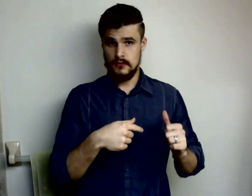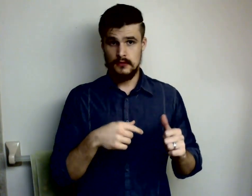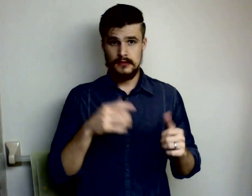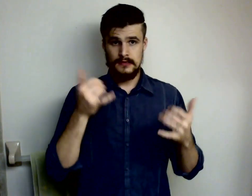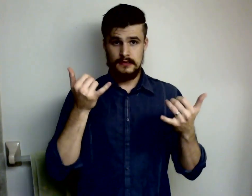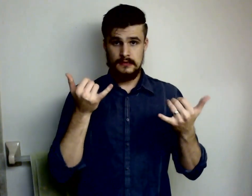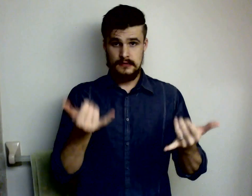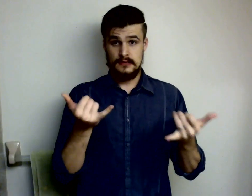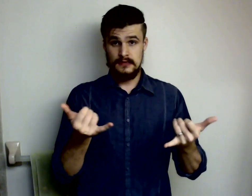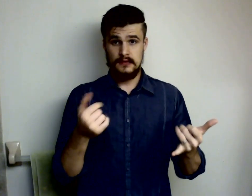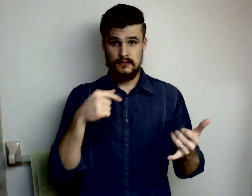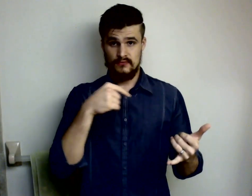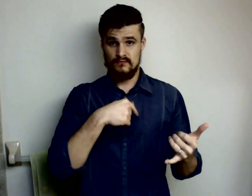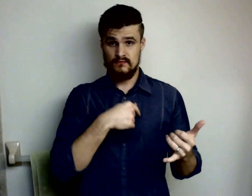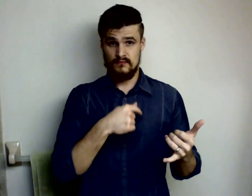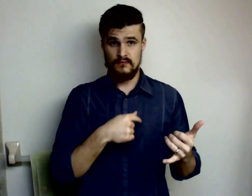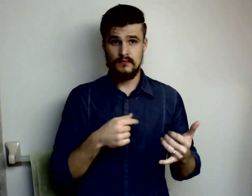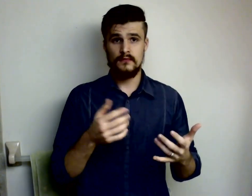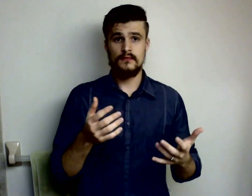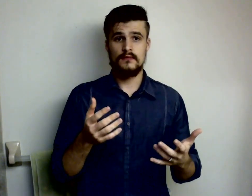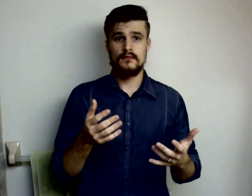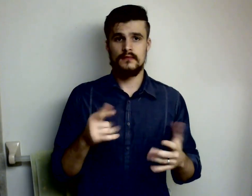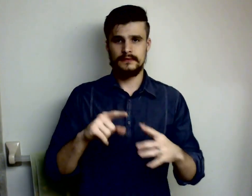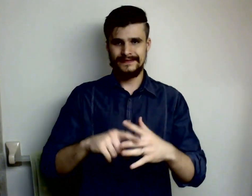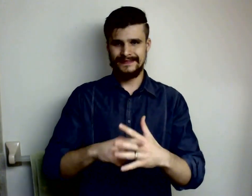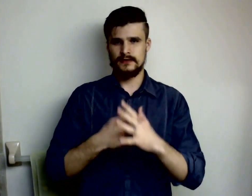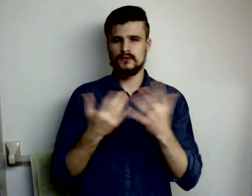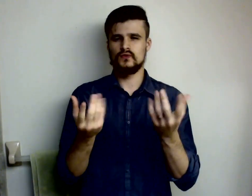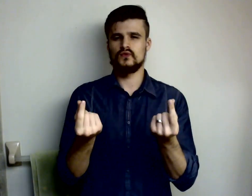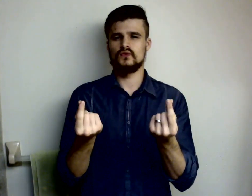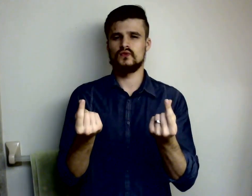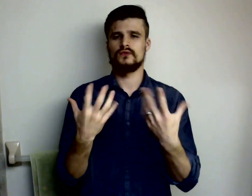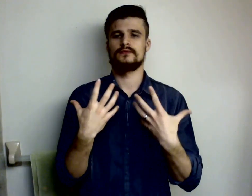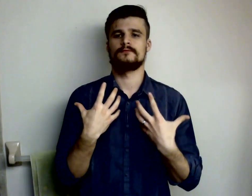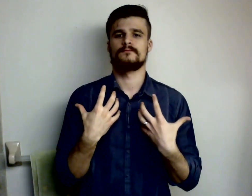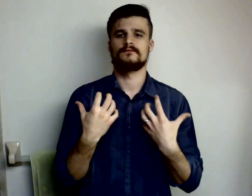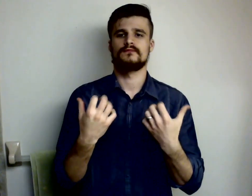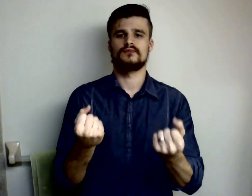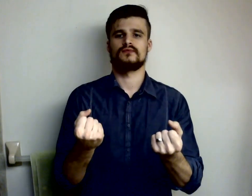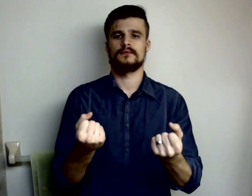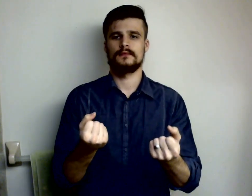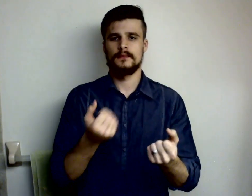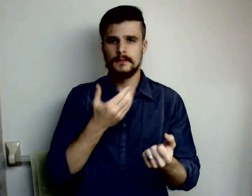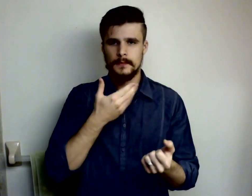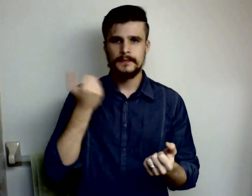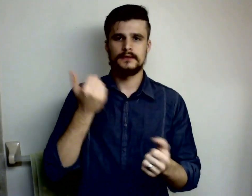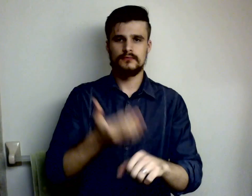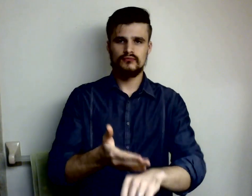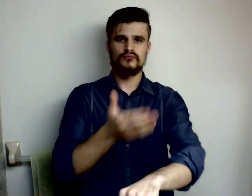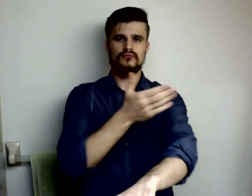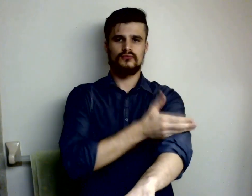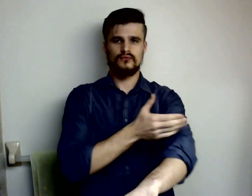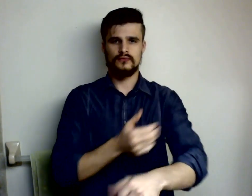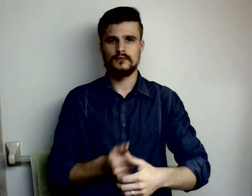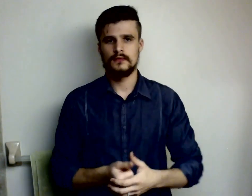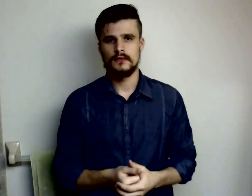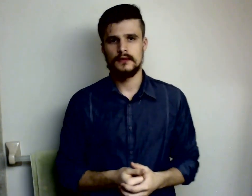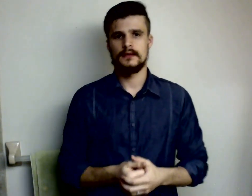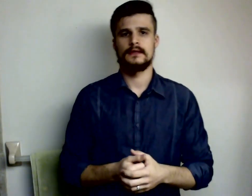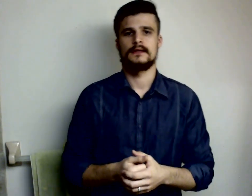with gospel balm and it begins to heal us here is the reality this is what is real